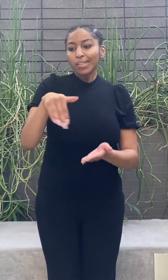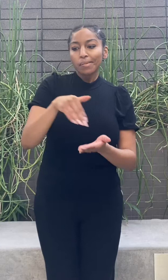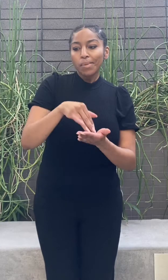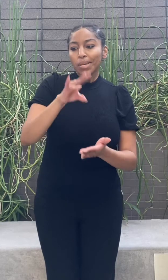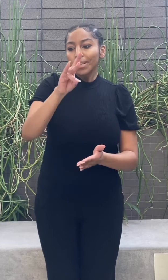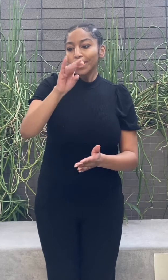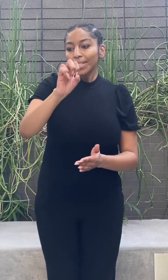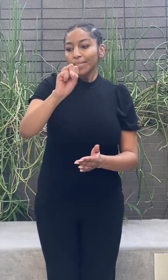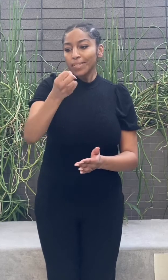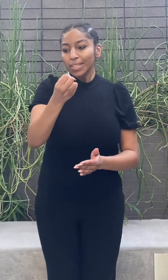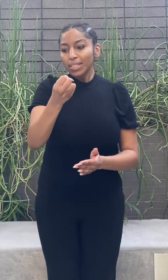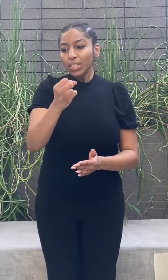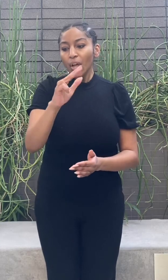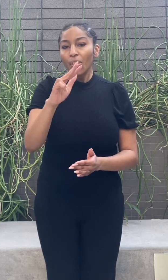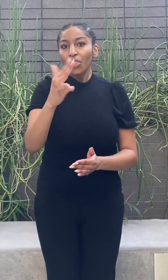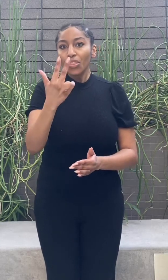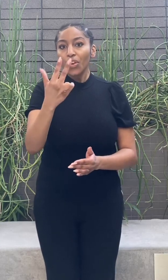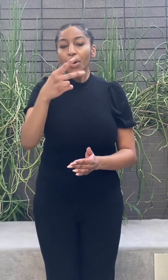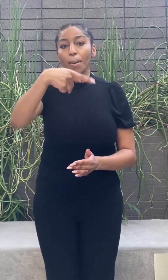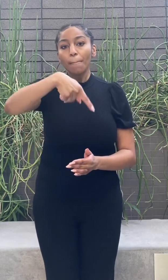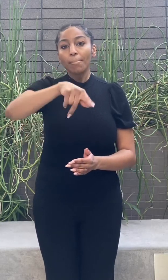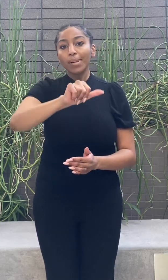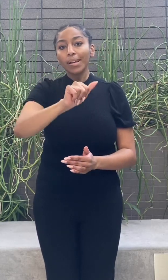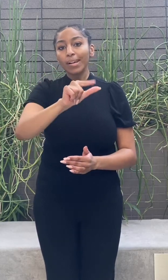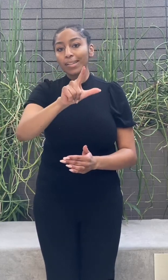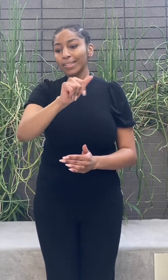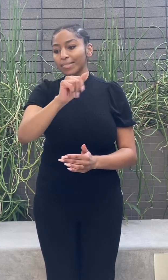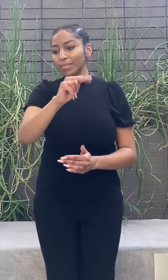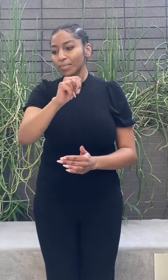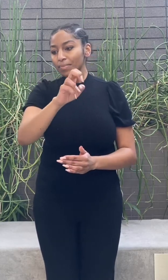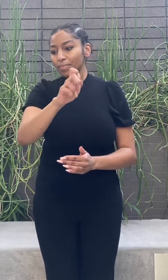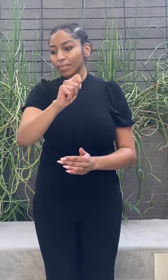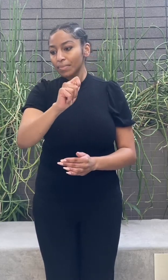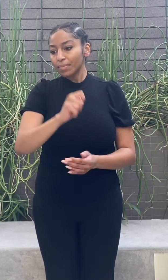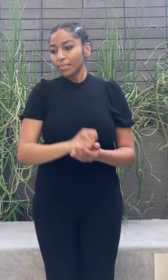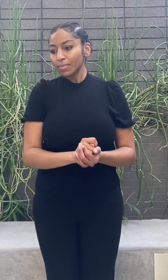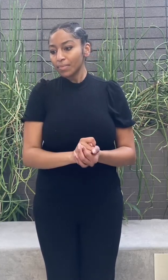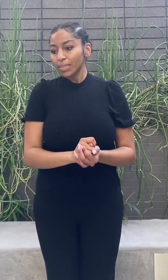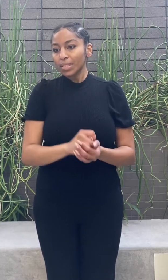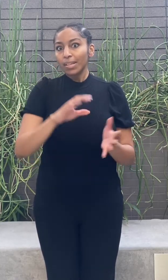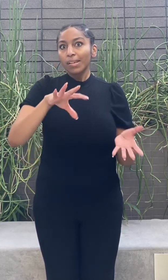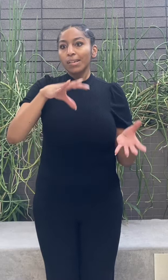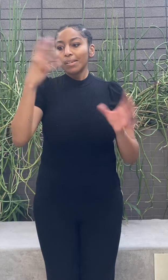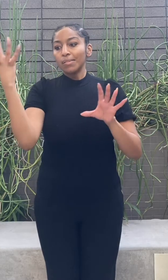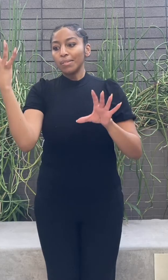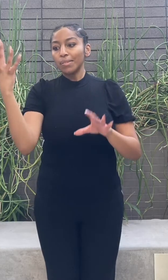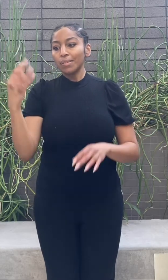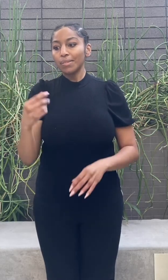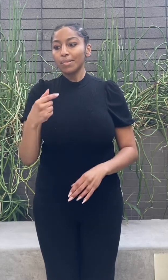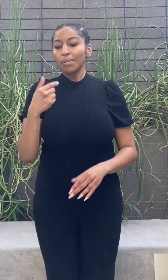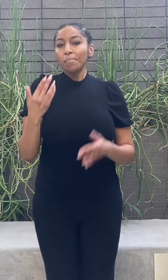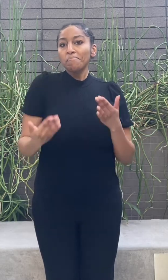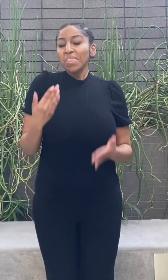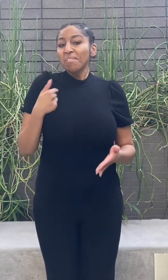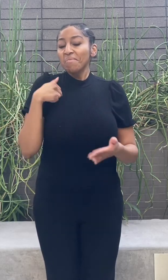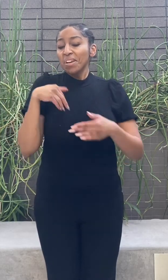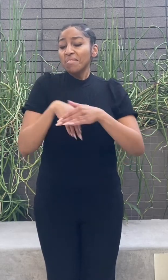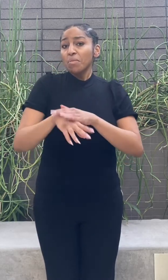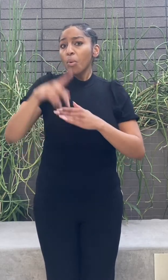in retrograde, I guess I was born to learn in reverse, a calendared